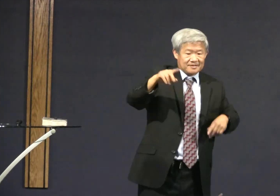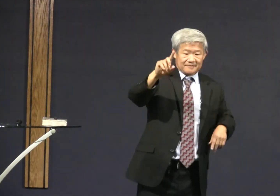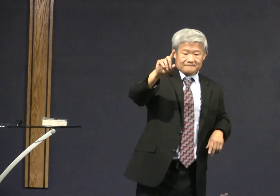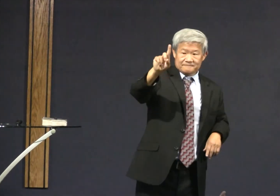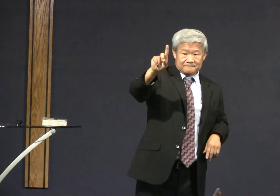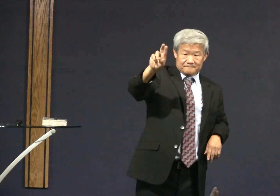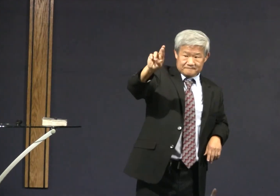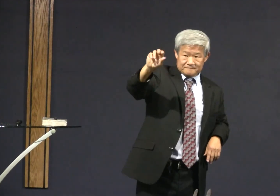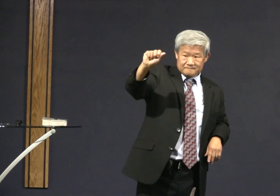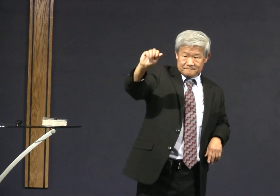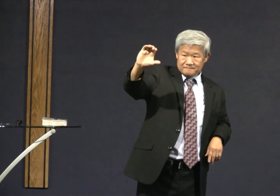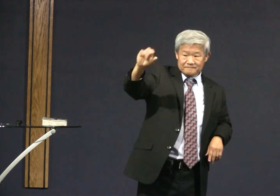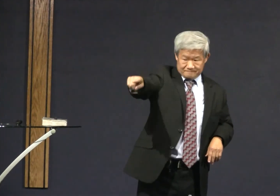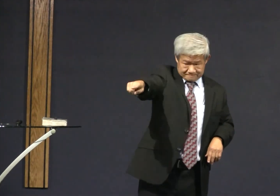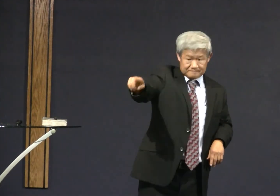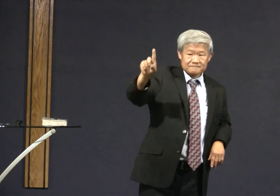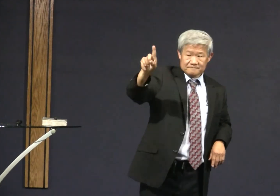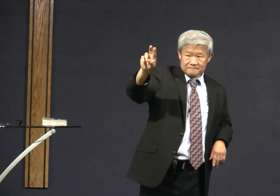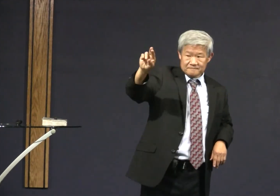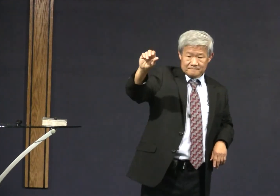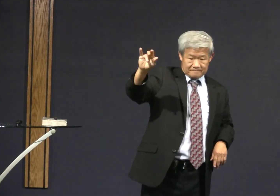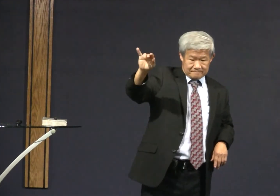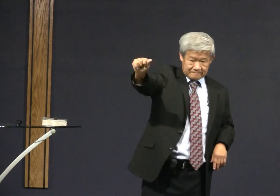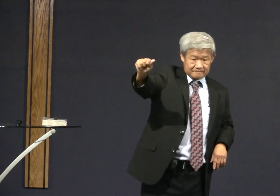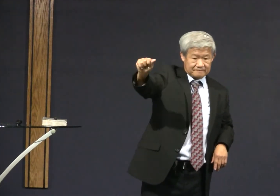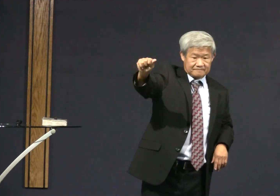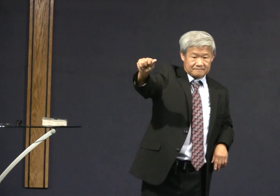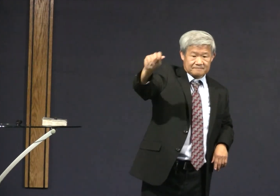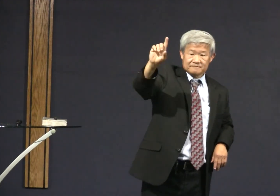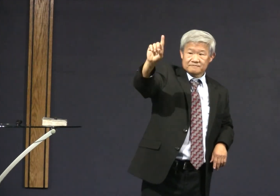person right Dracula